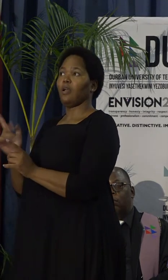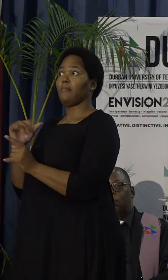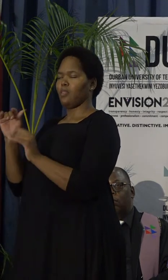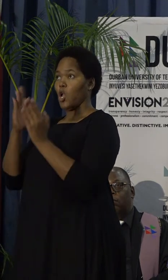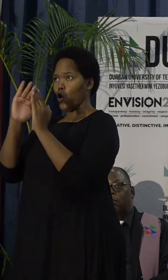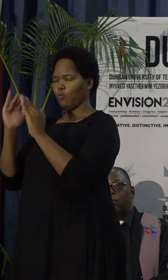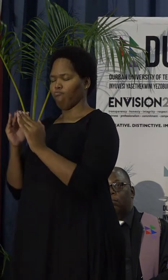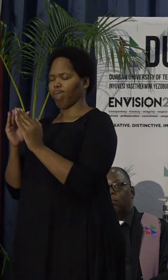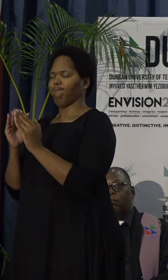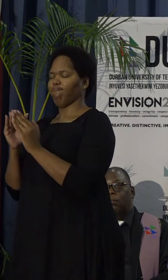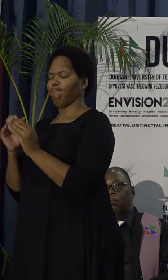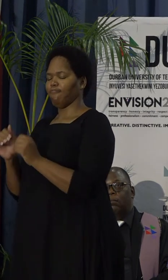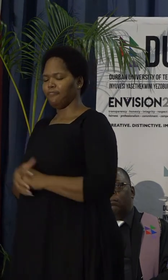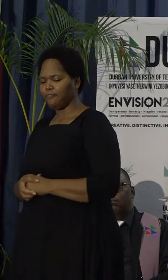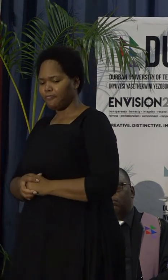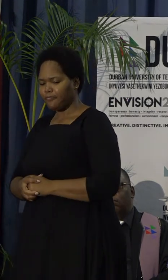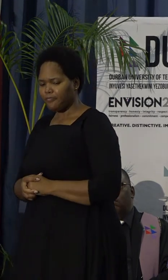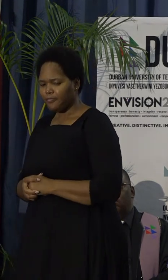society.